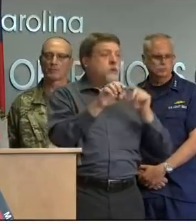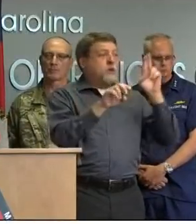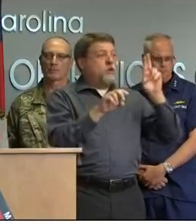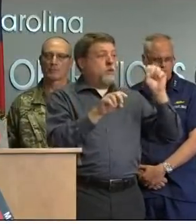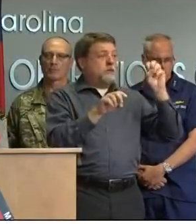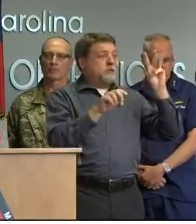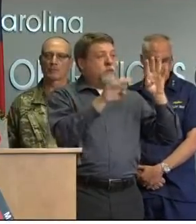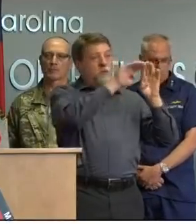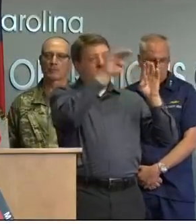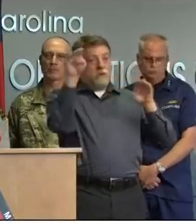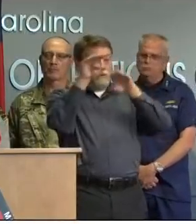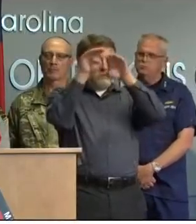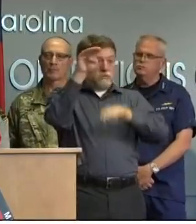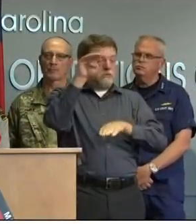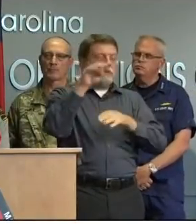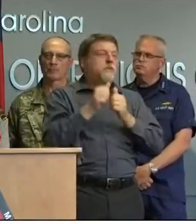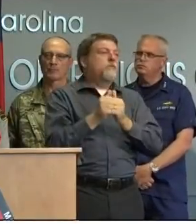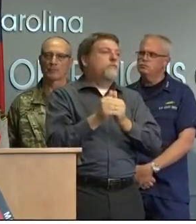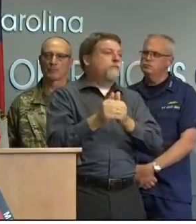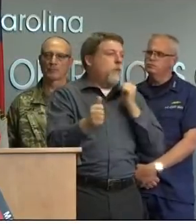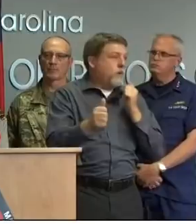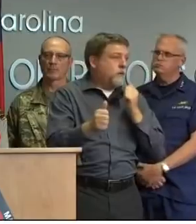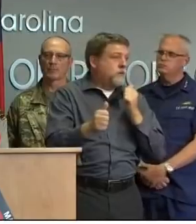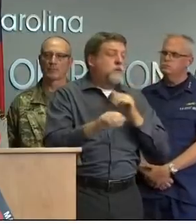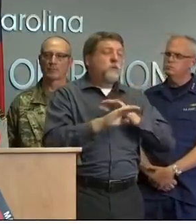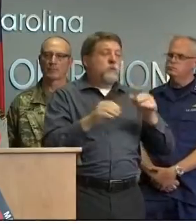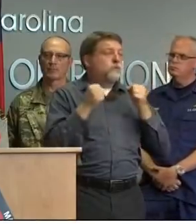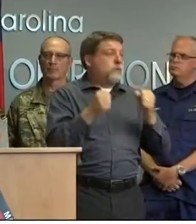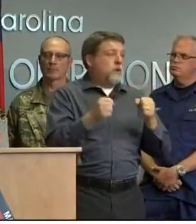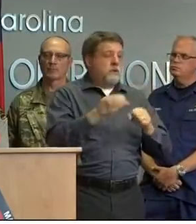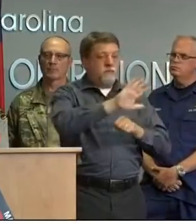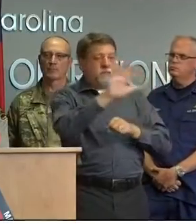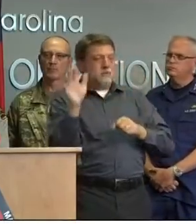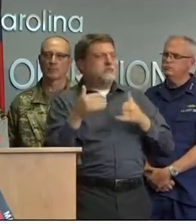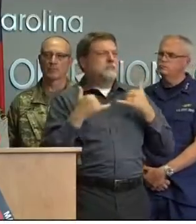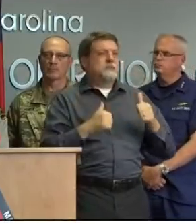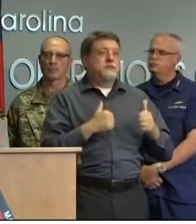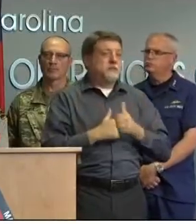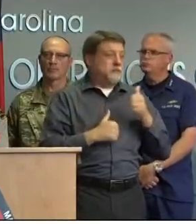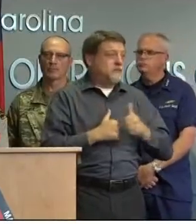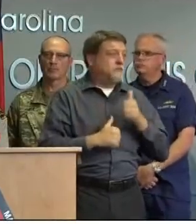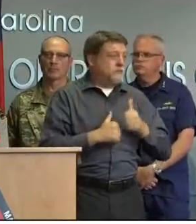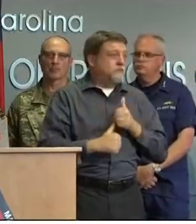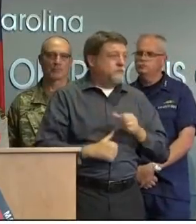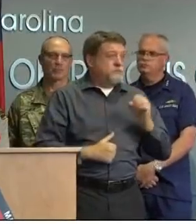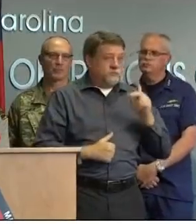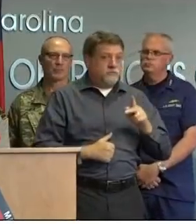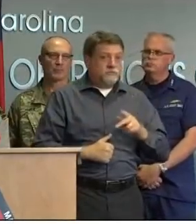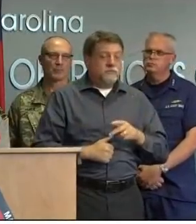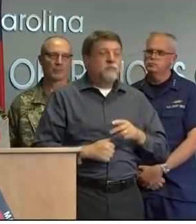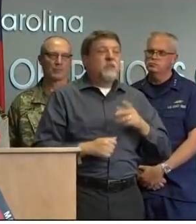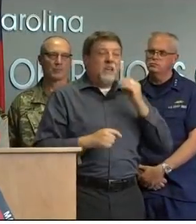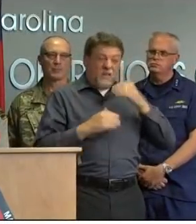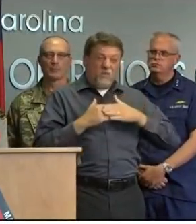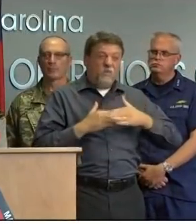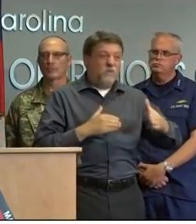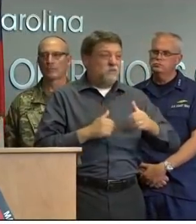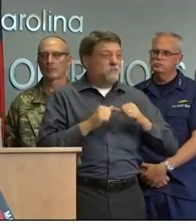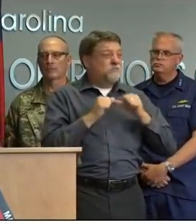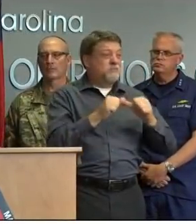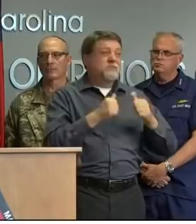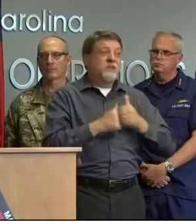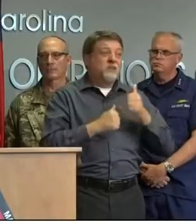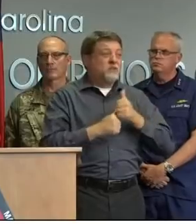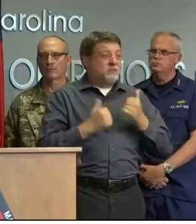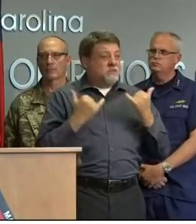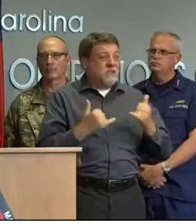that is an area where is extremely dangerous today will continue to be uh in the coming hours uh and we'll